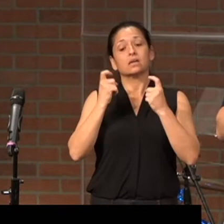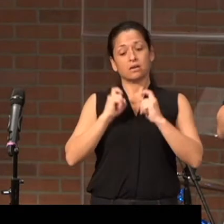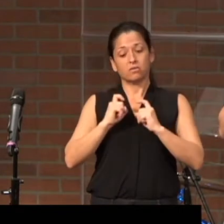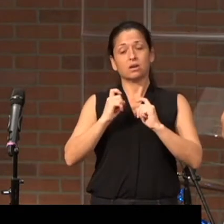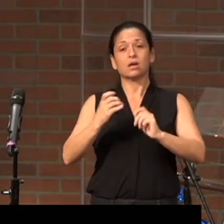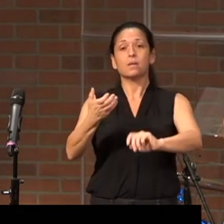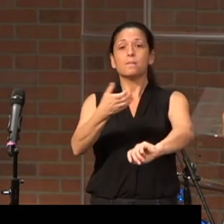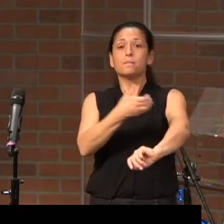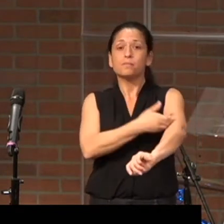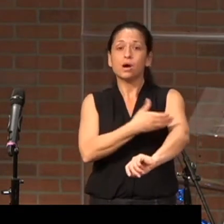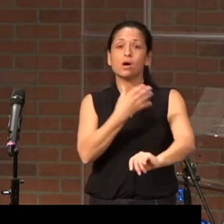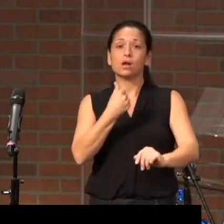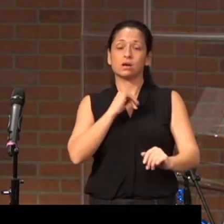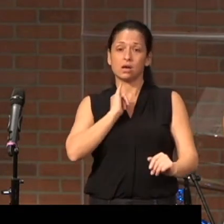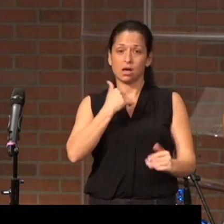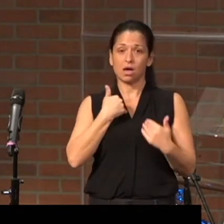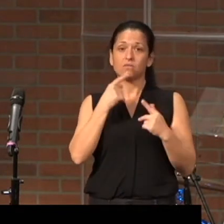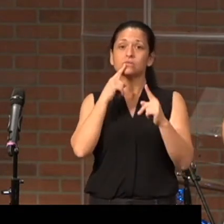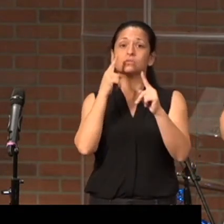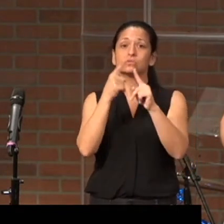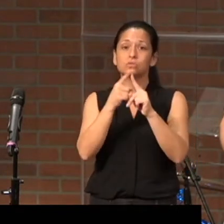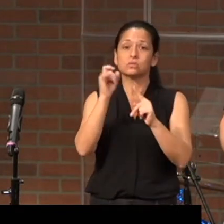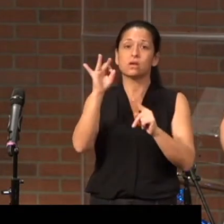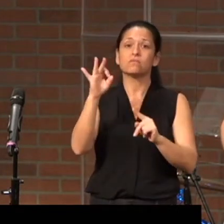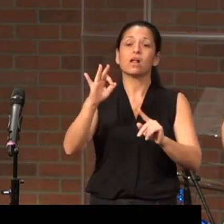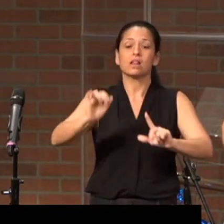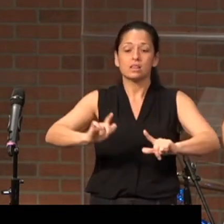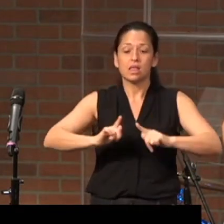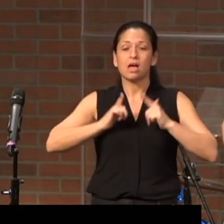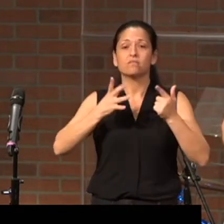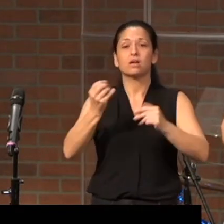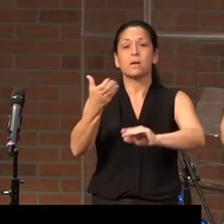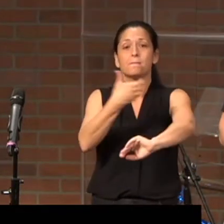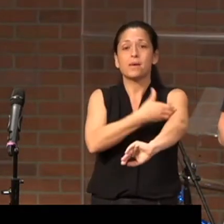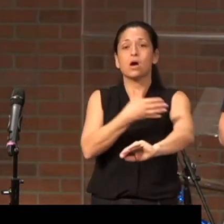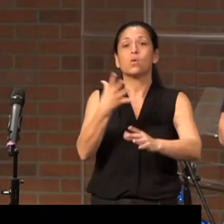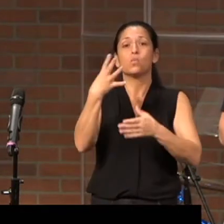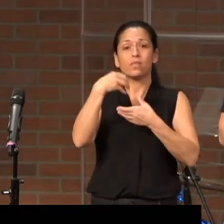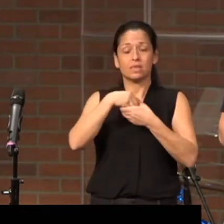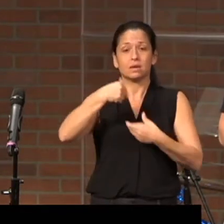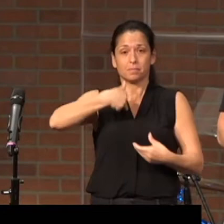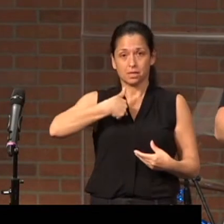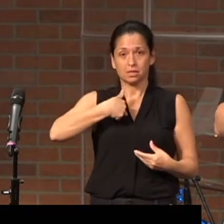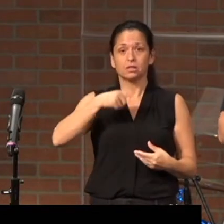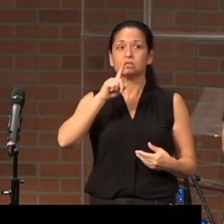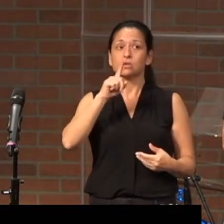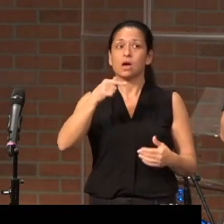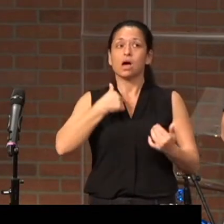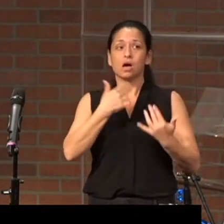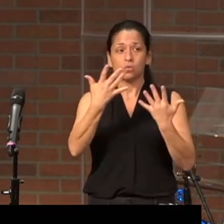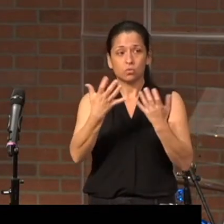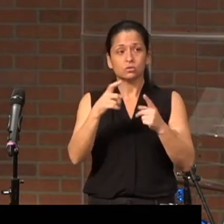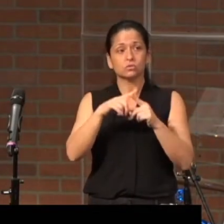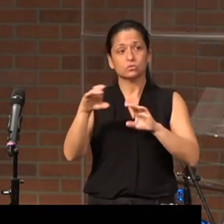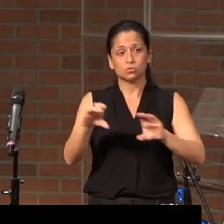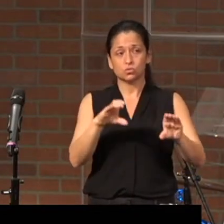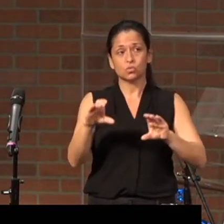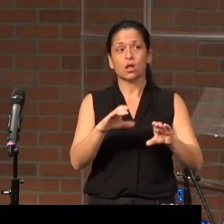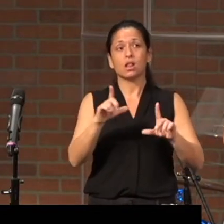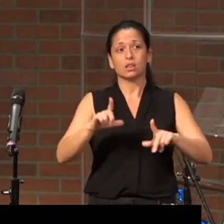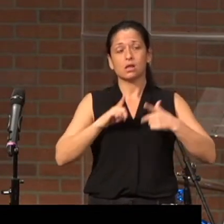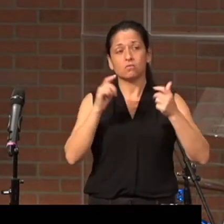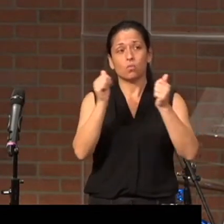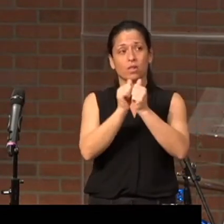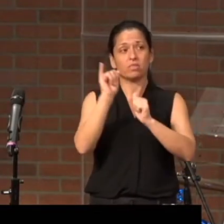and there is a source of life and power within me. And so, I want to do life with